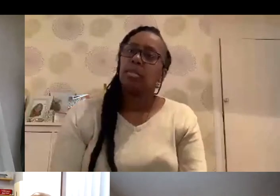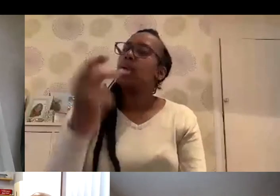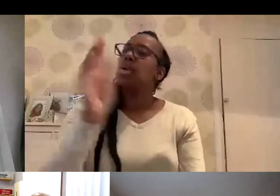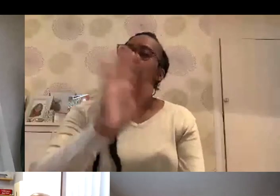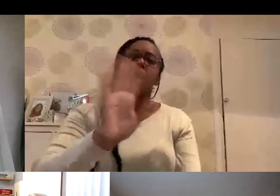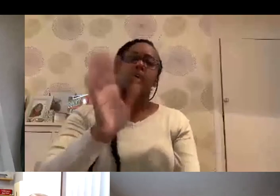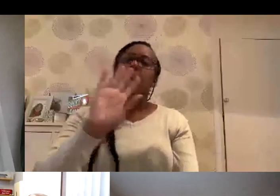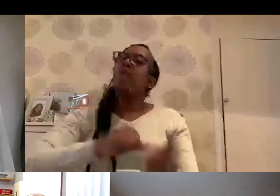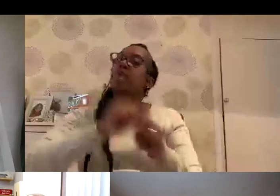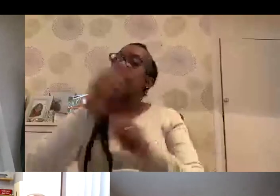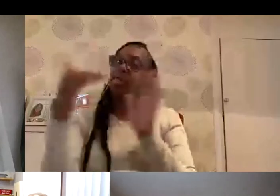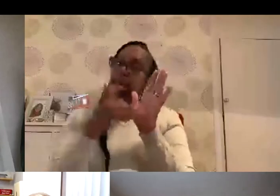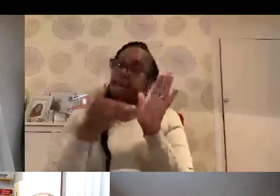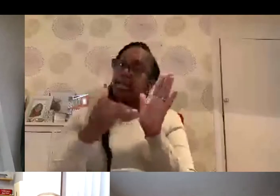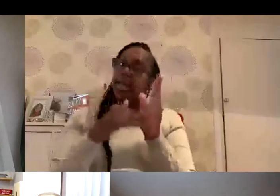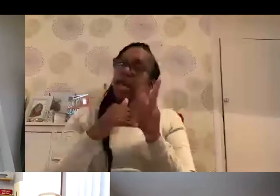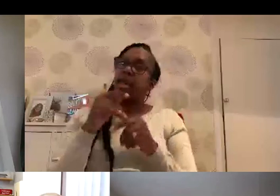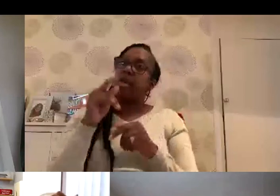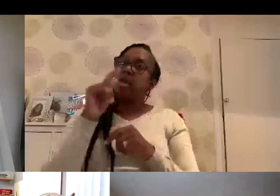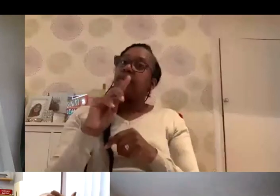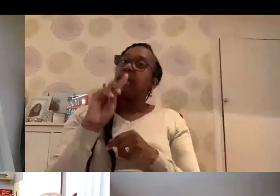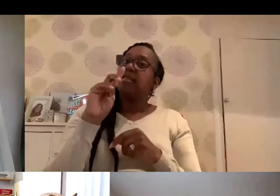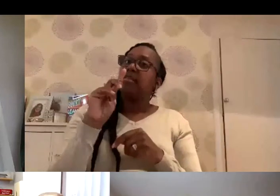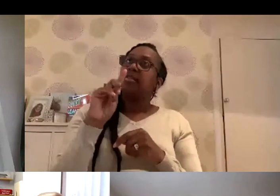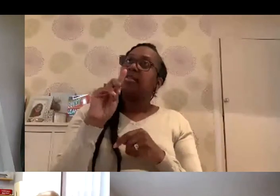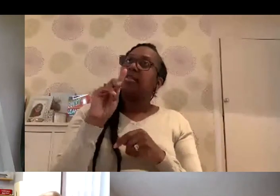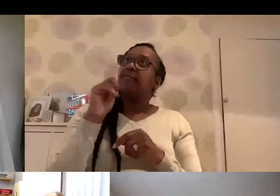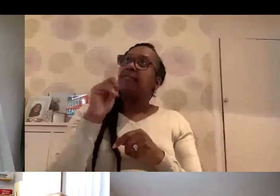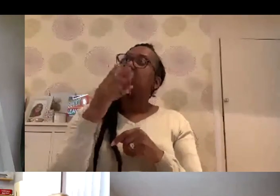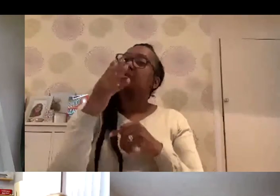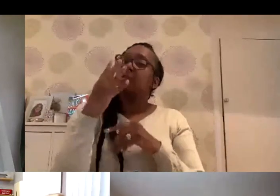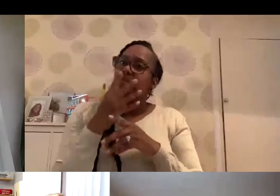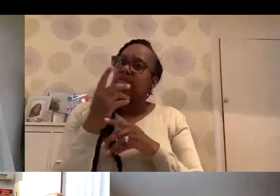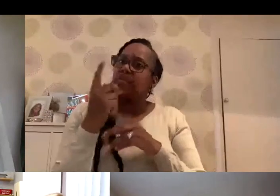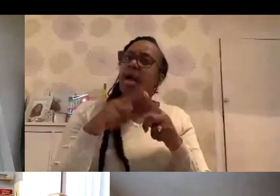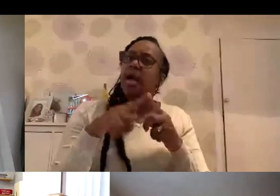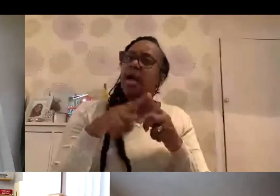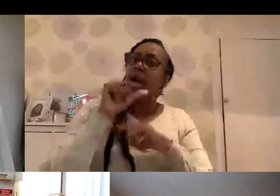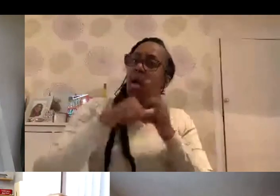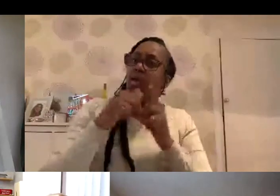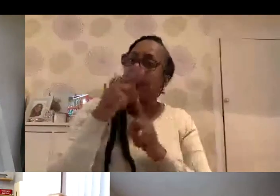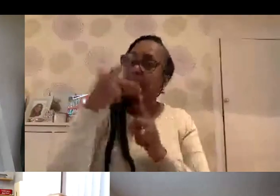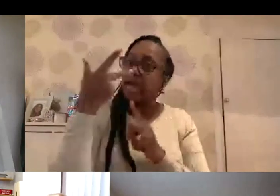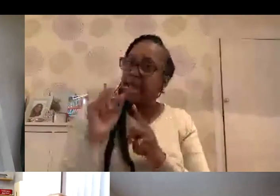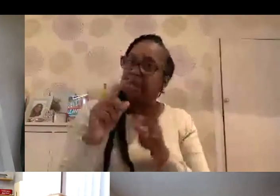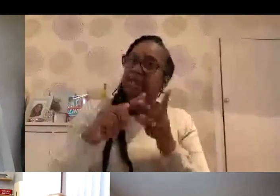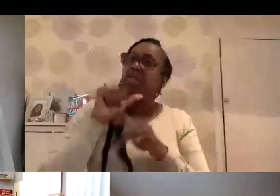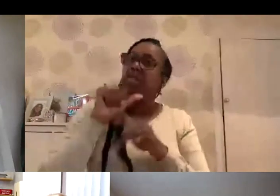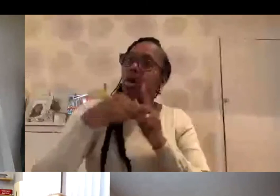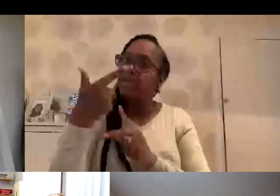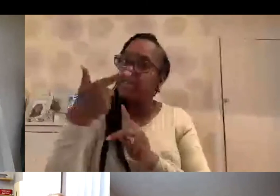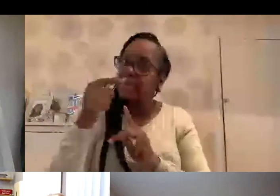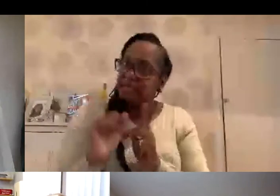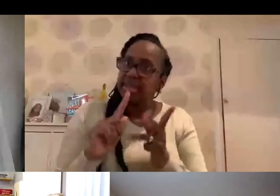happens from next Monday? Because at the moment we've had the first four priority cohorts. So that's been the over 80s, the over 70s,